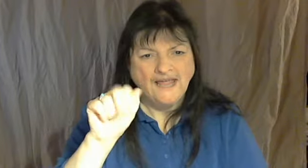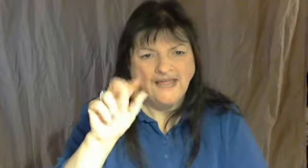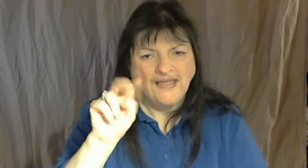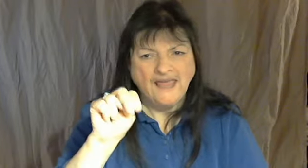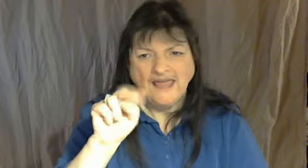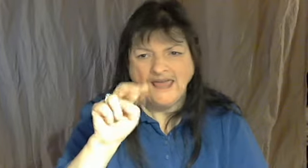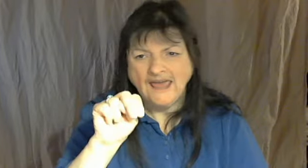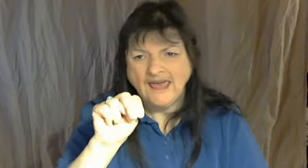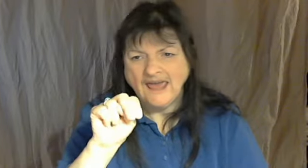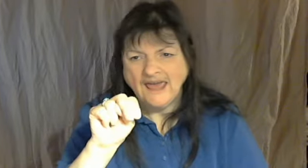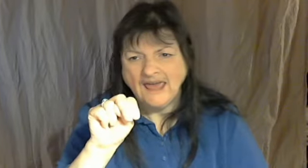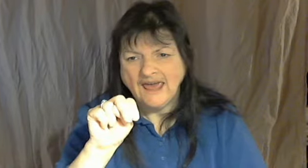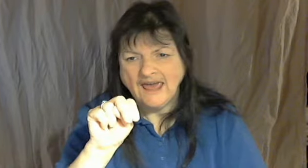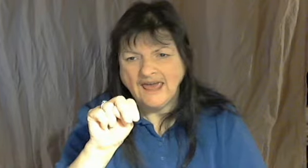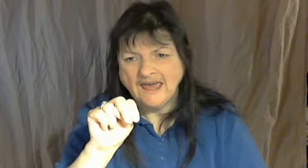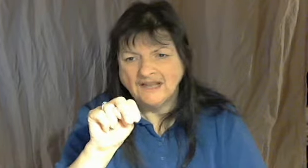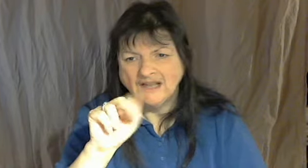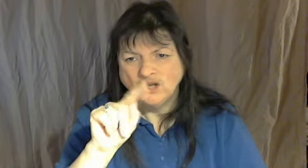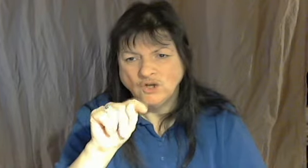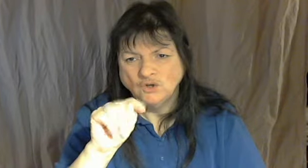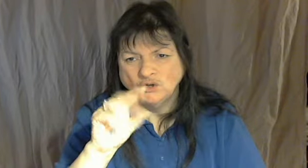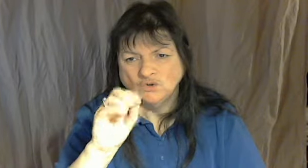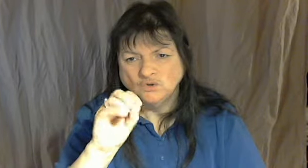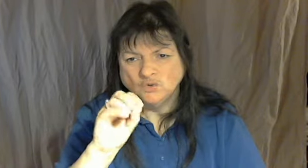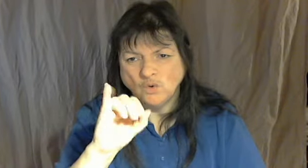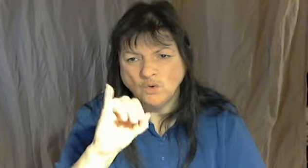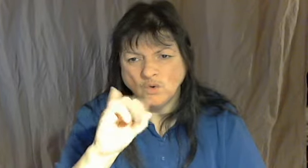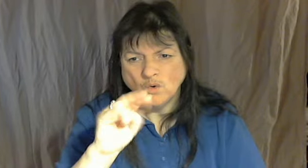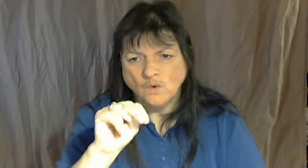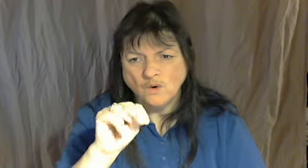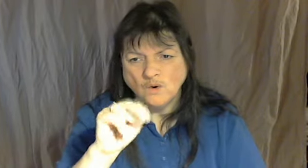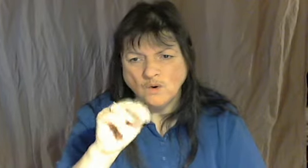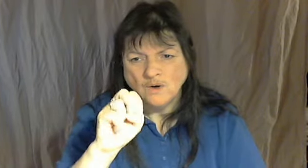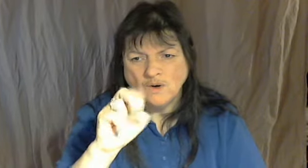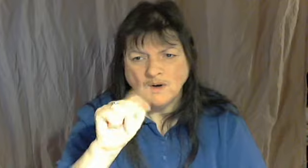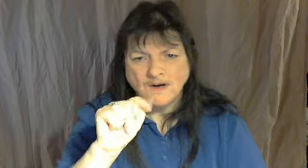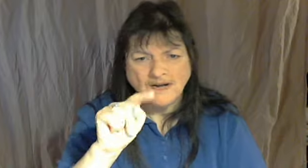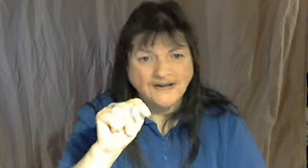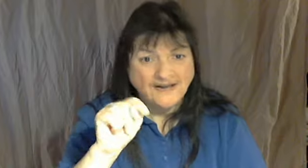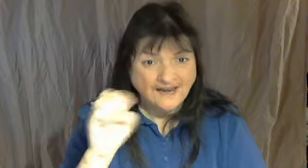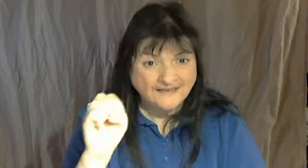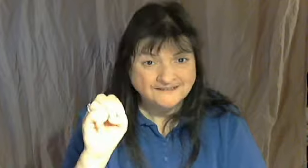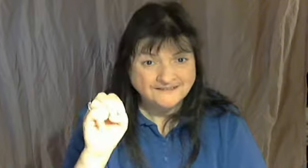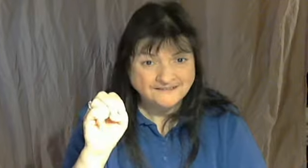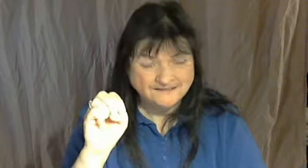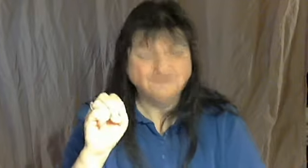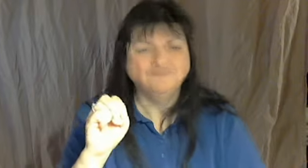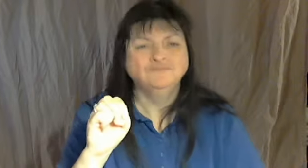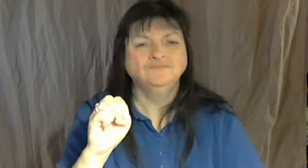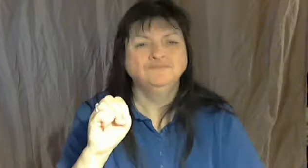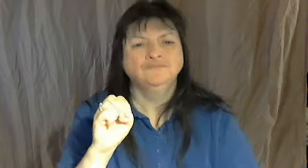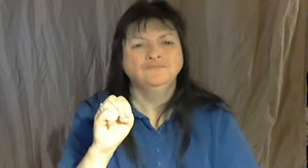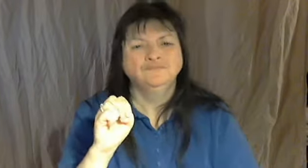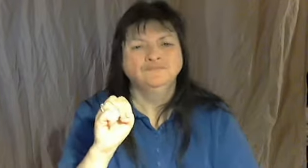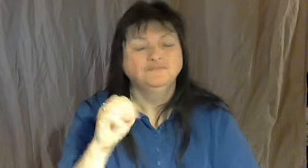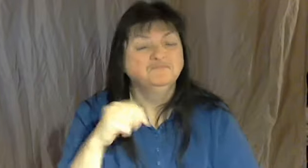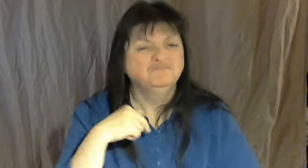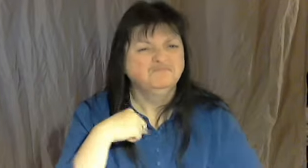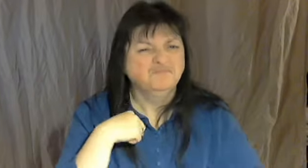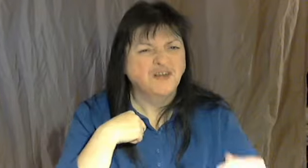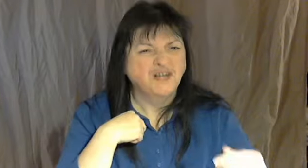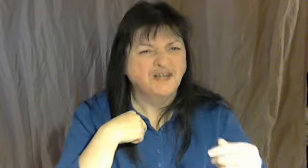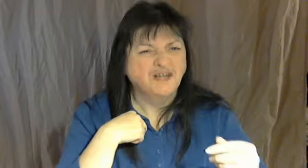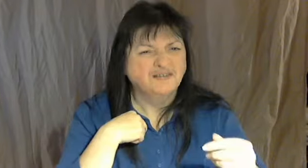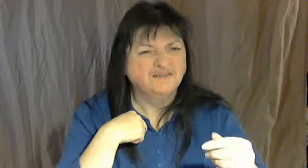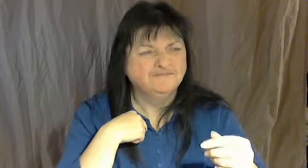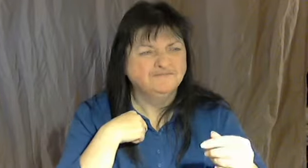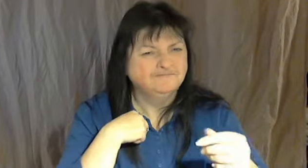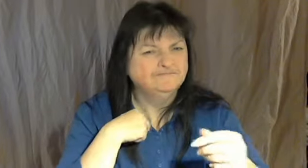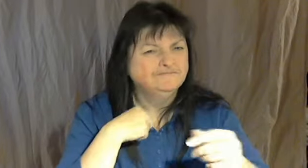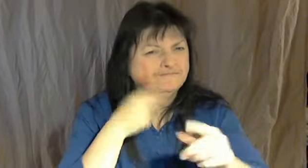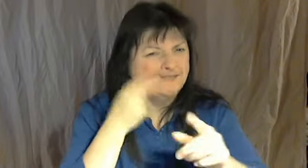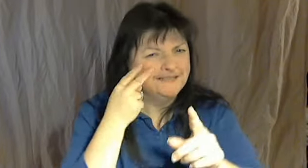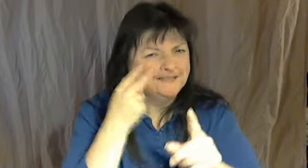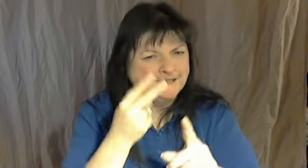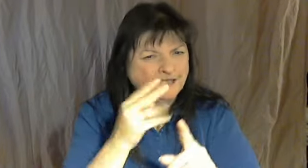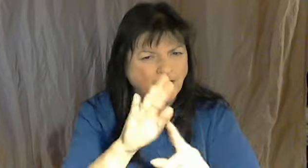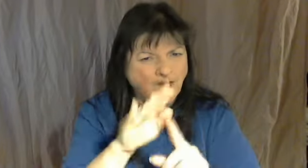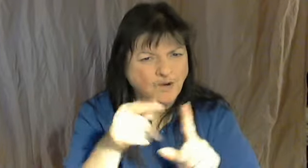perhaps, but it was a part of Pococis. was a pretty wild territory, probably because they were also crazy. Nobody knows.